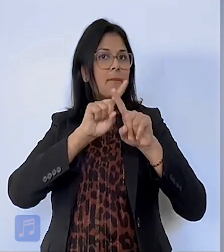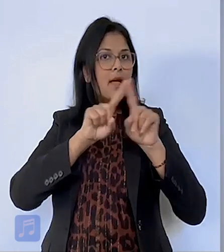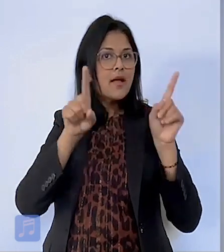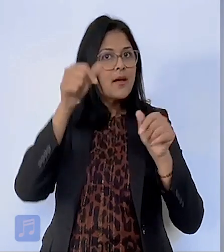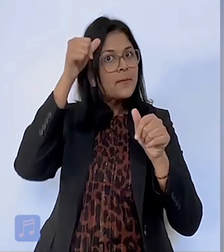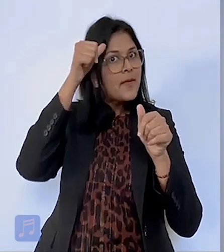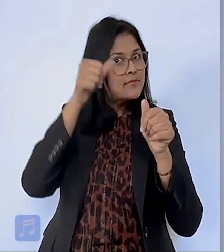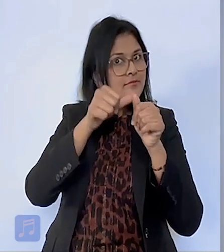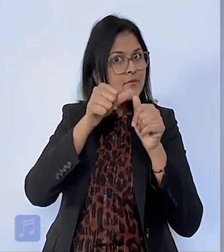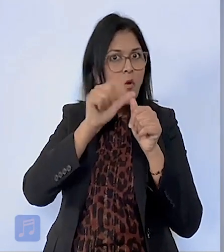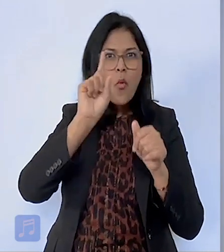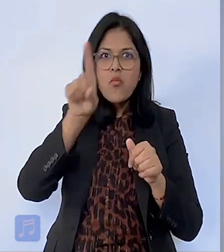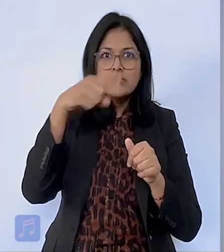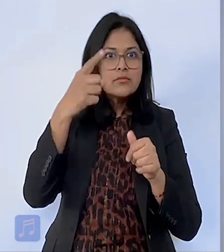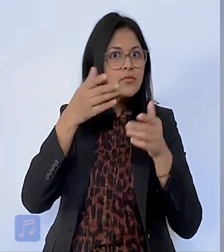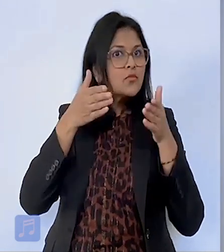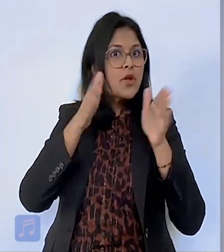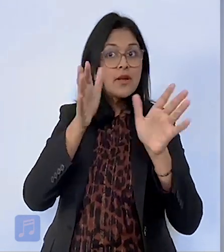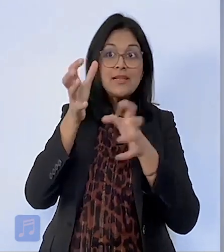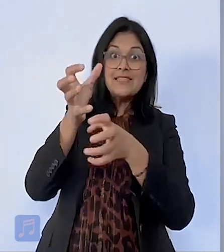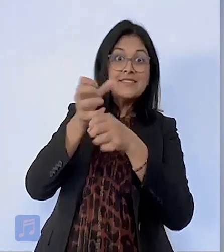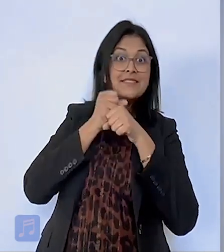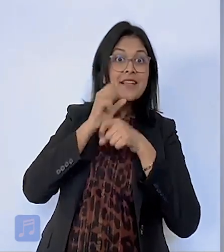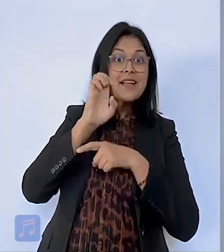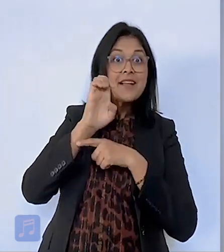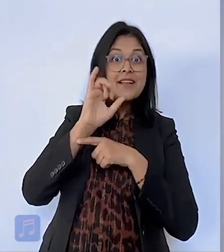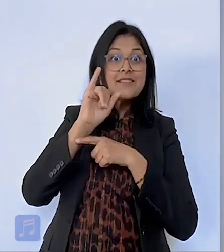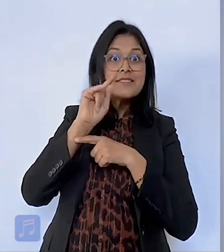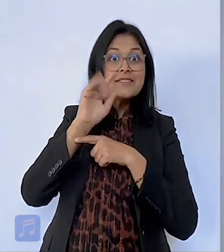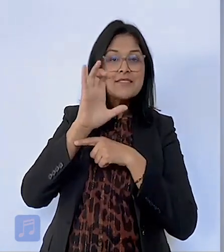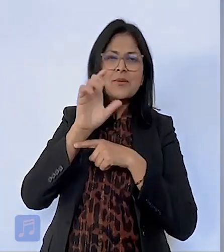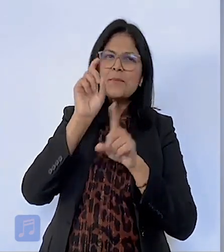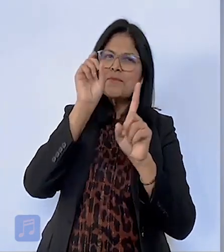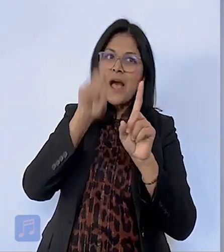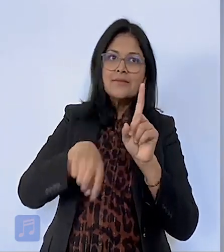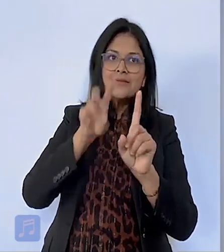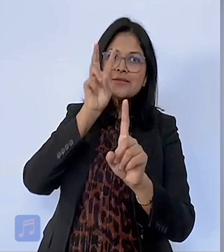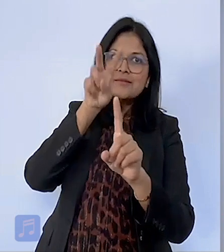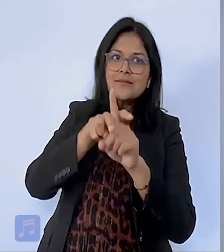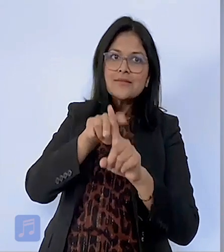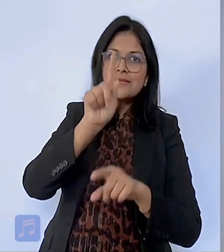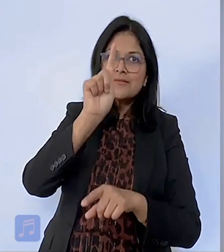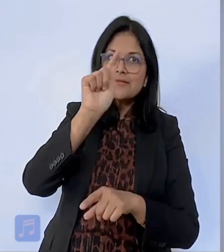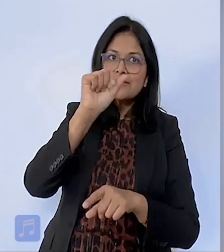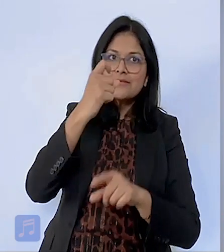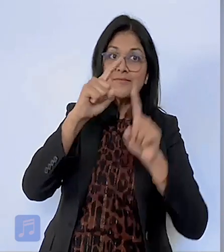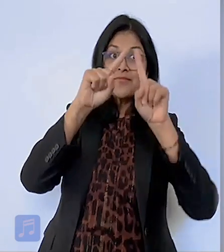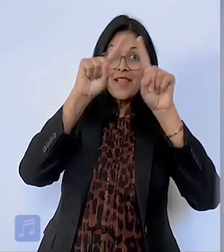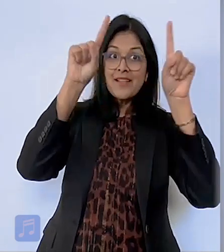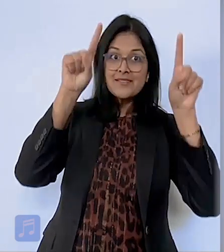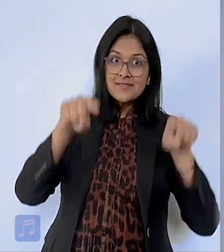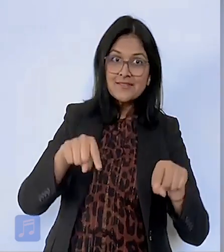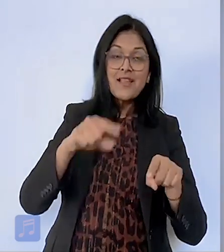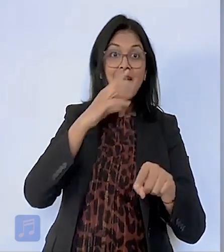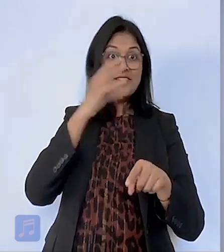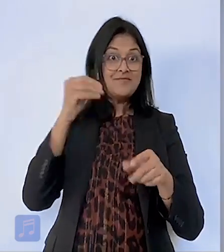But keep in mind that the only way anyone can get the credit is by filing a tax return